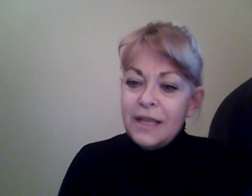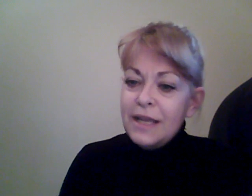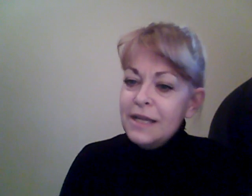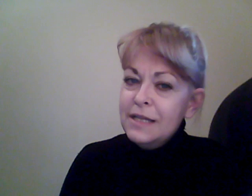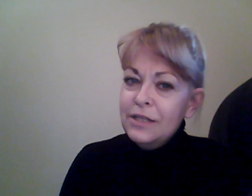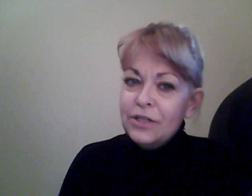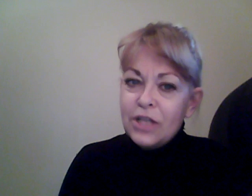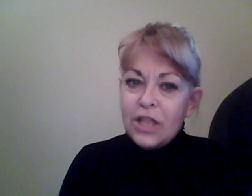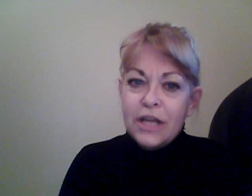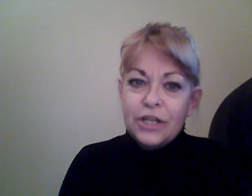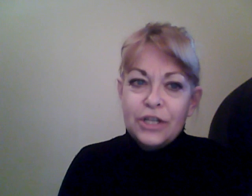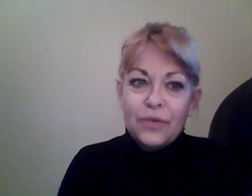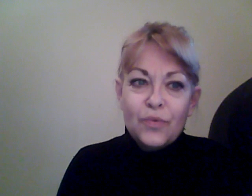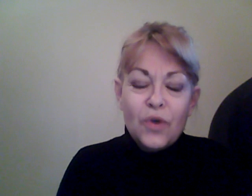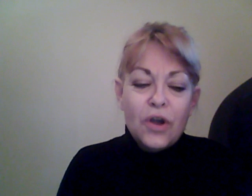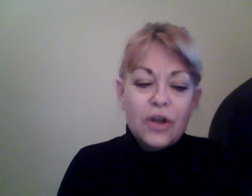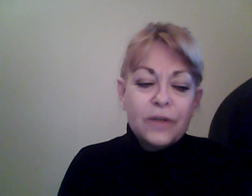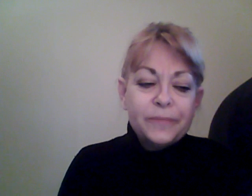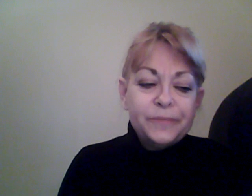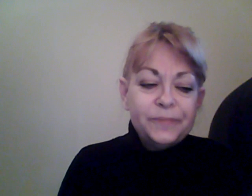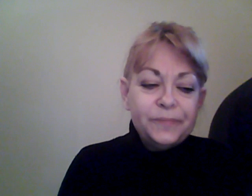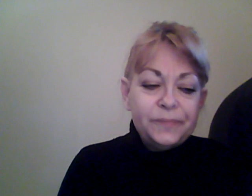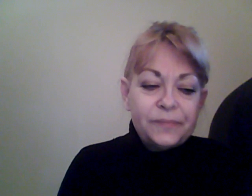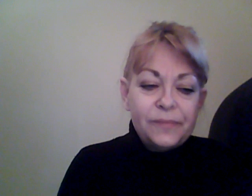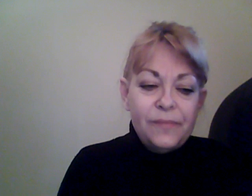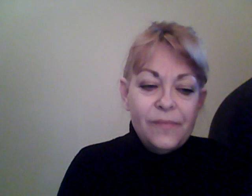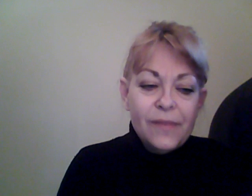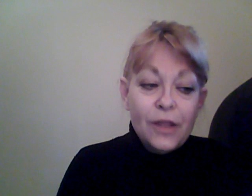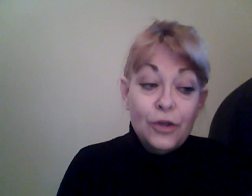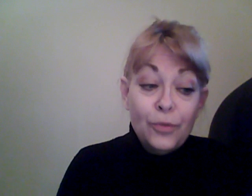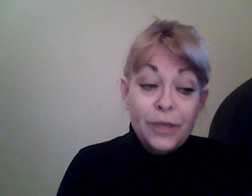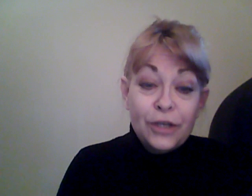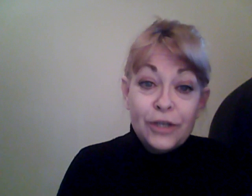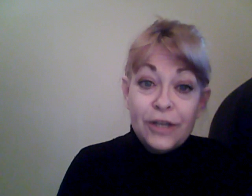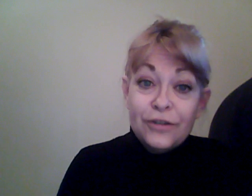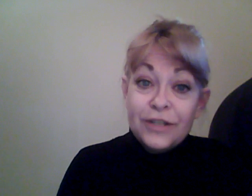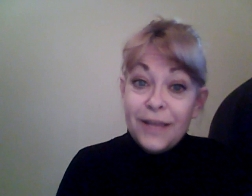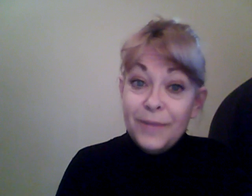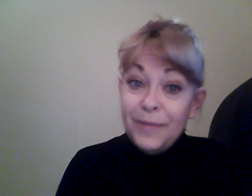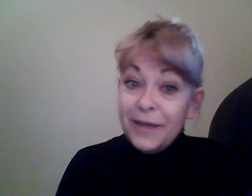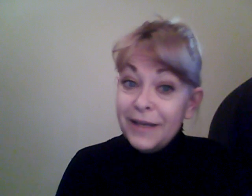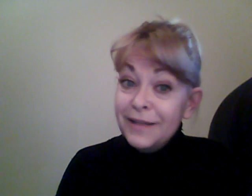saying, there's a lot of shit wrong. Nobody could understand me because